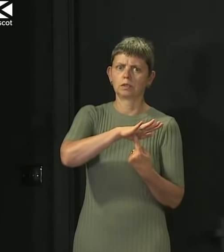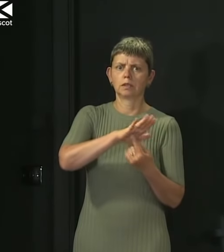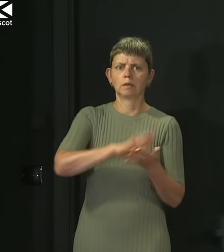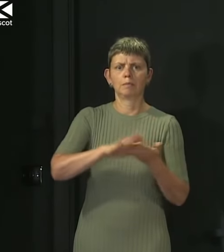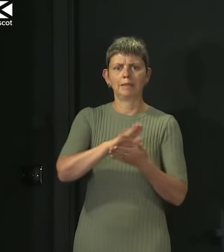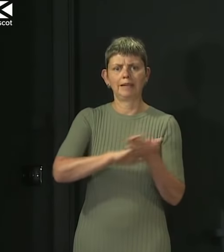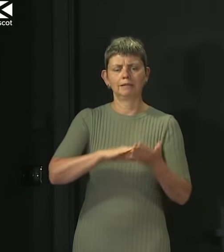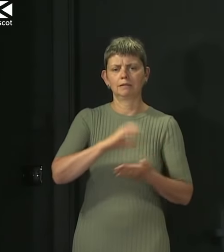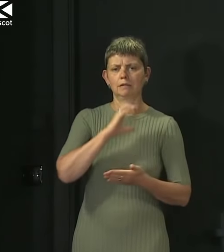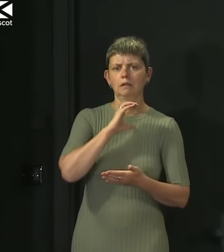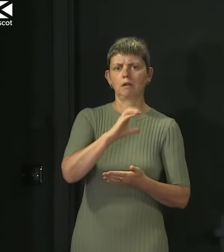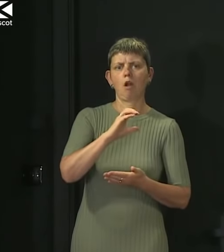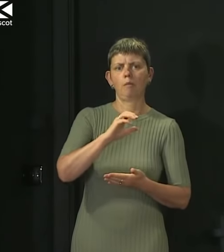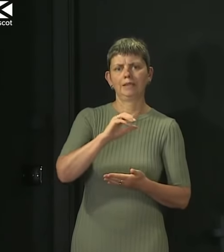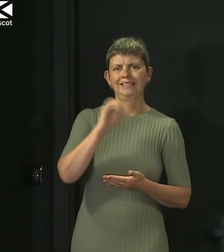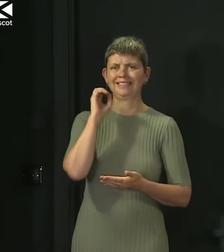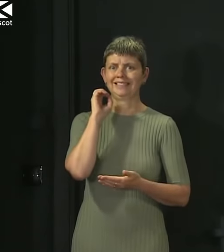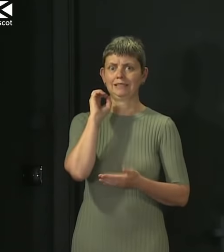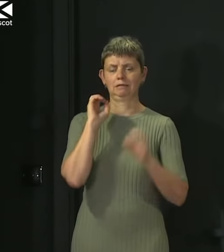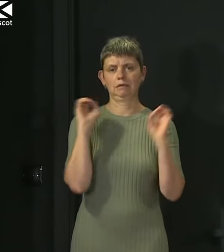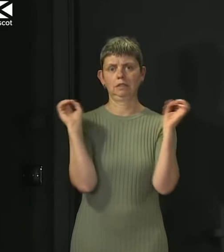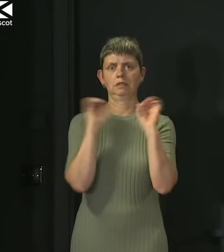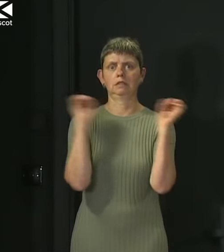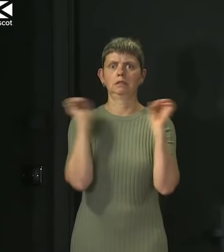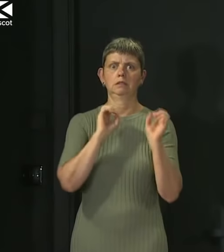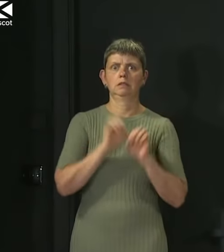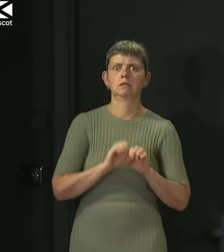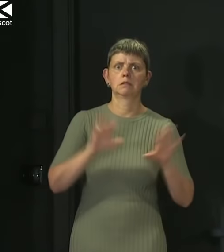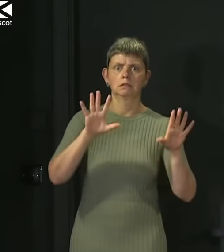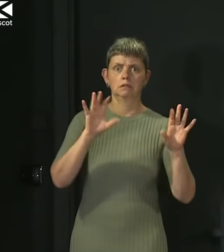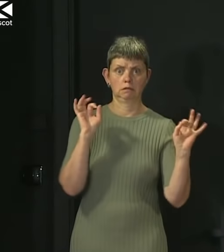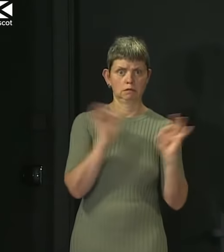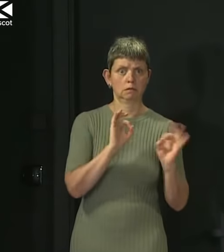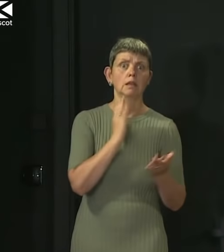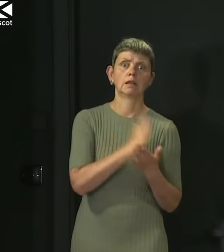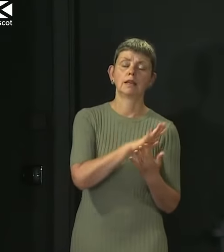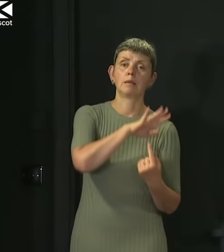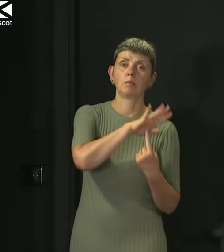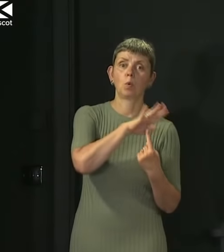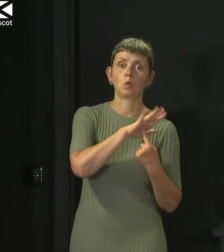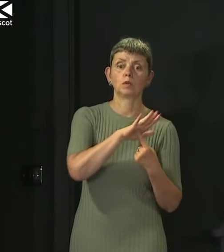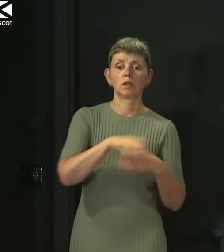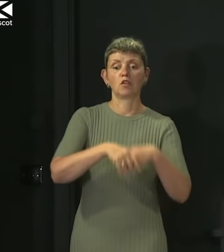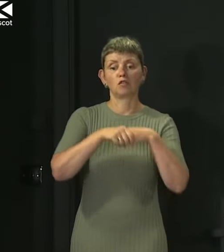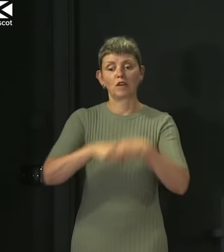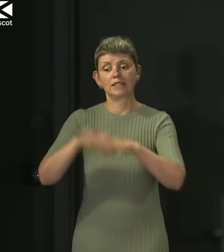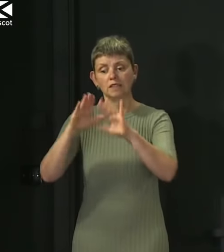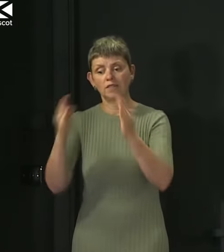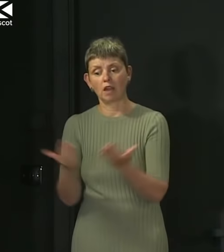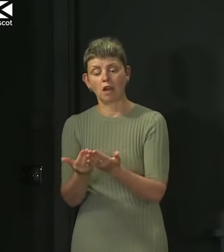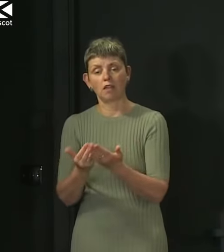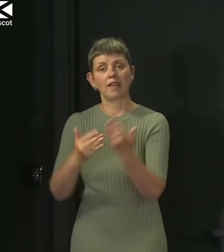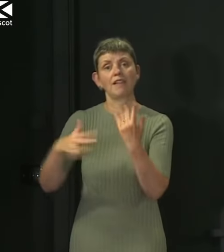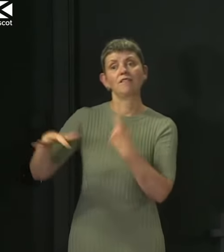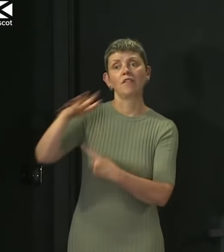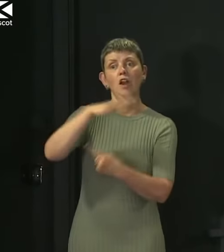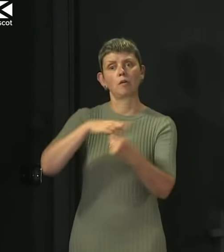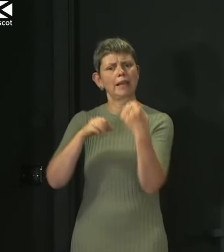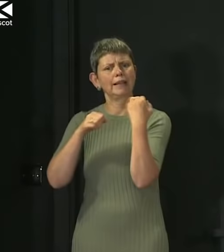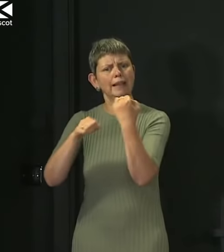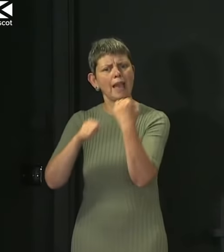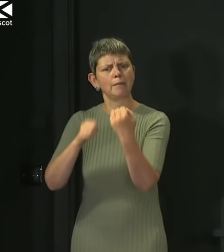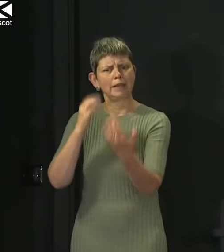And, you know, that's my view. And organisations like Friends of the Earth and environmental campaigners, they are very, very important in being